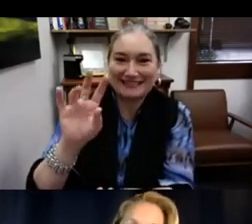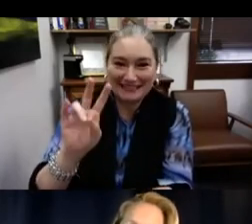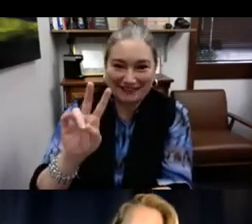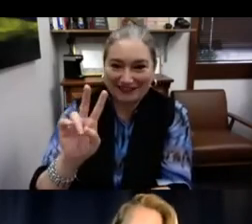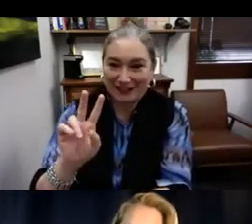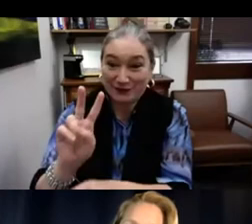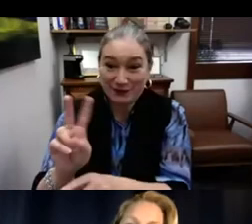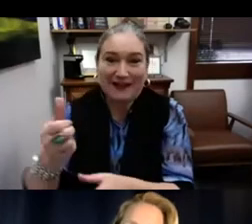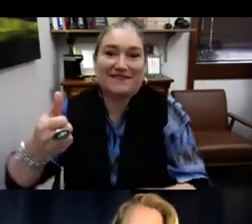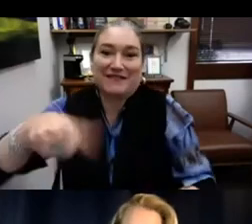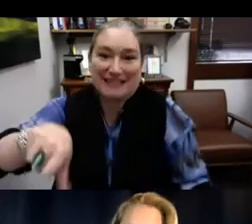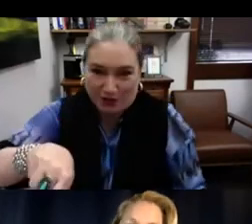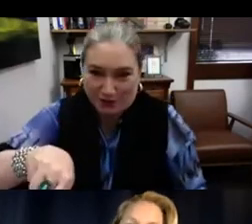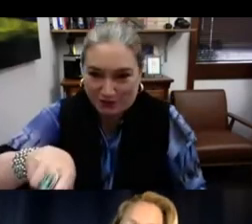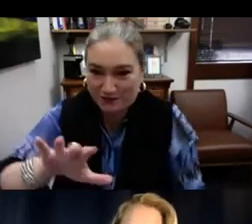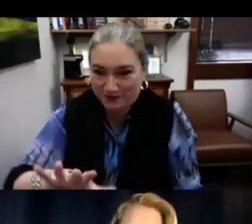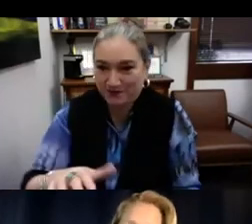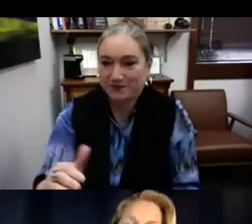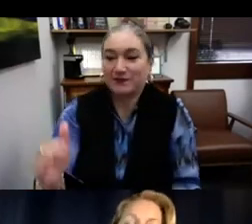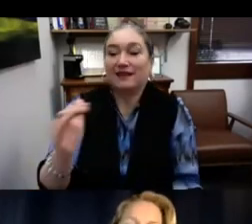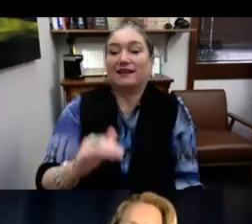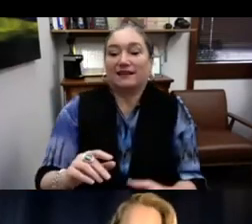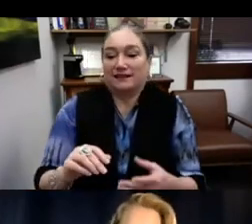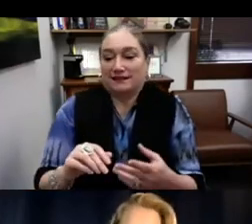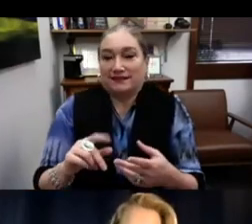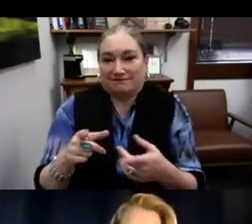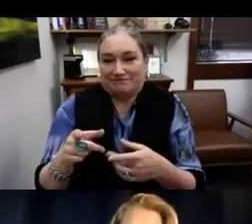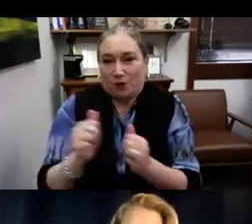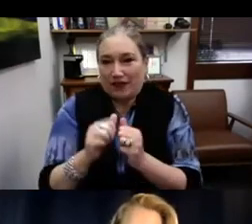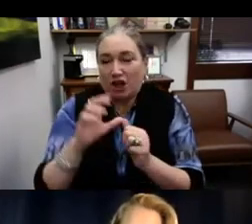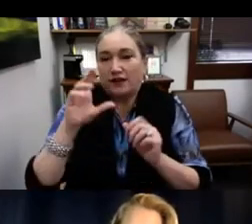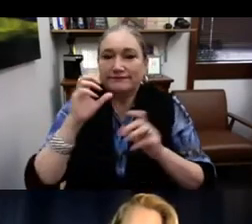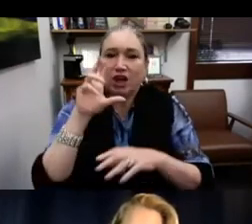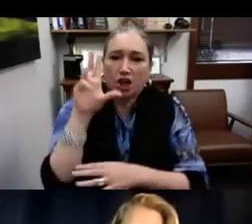AB 2072 protest. That became vetoed.